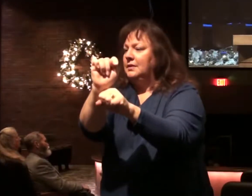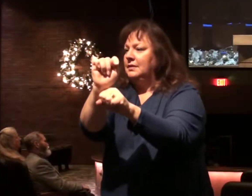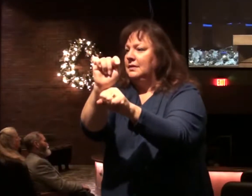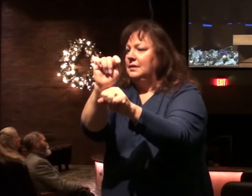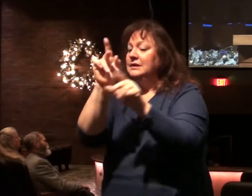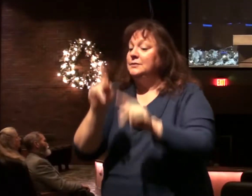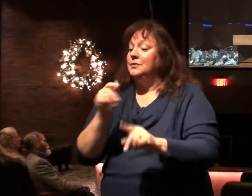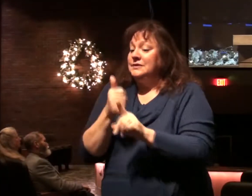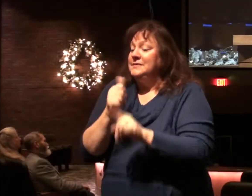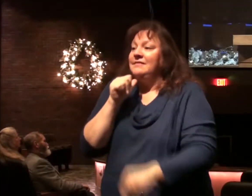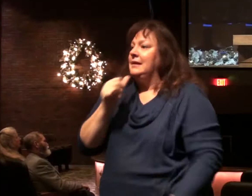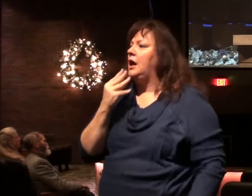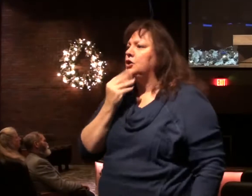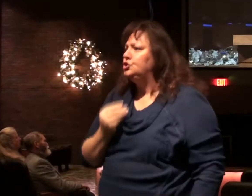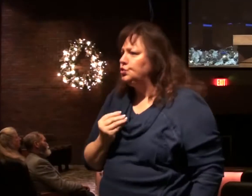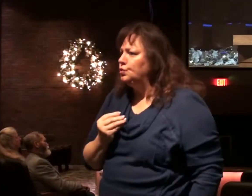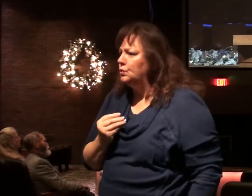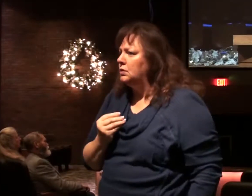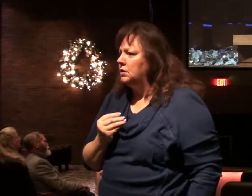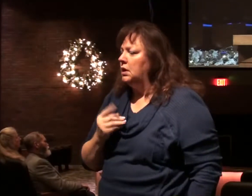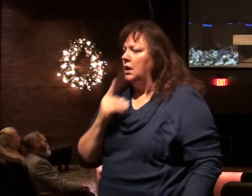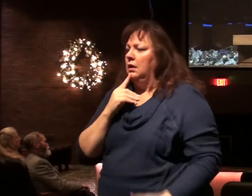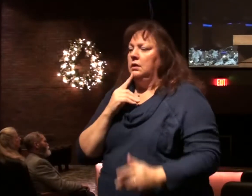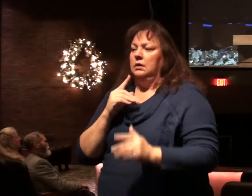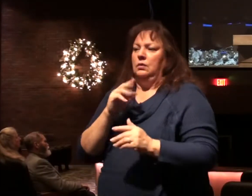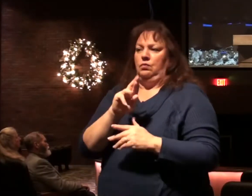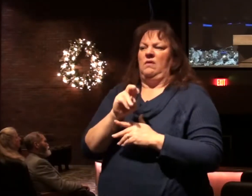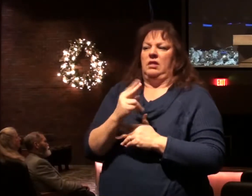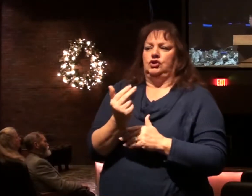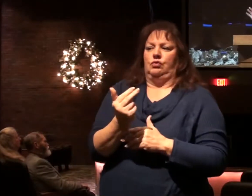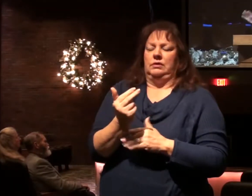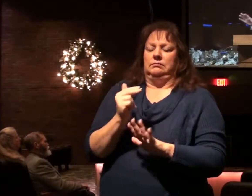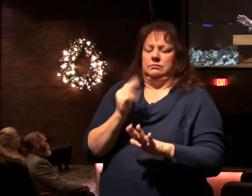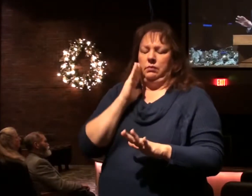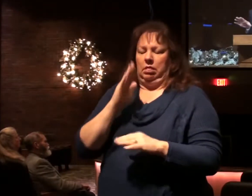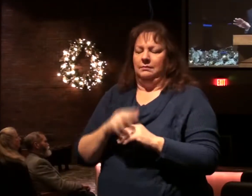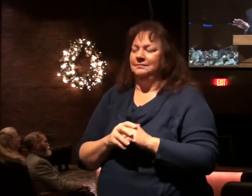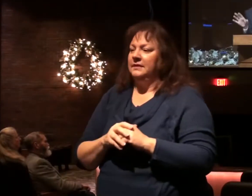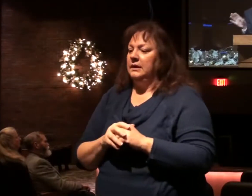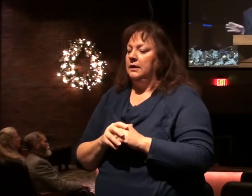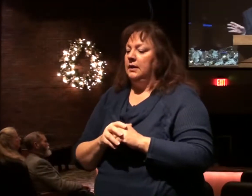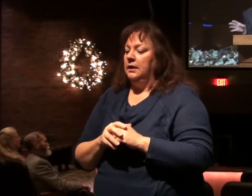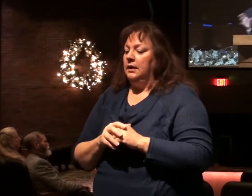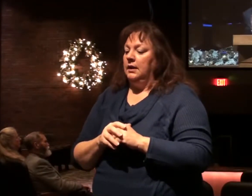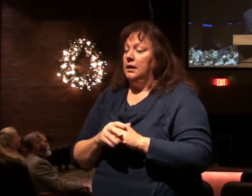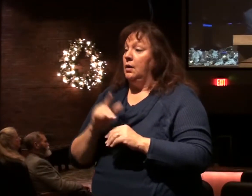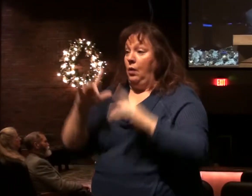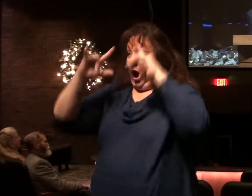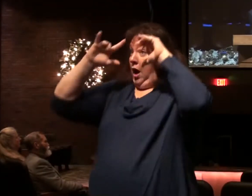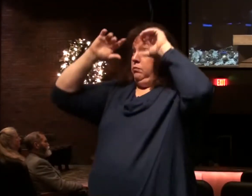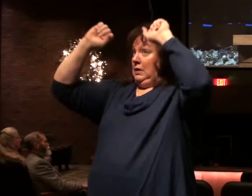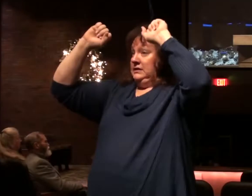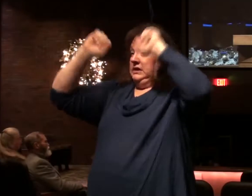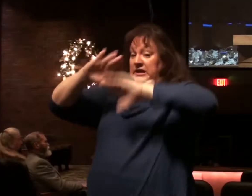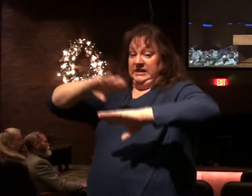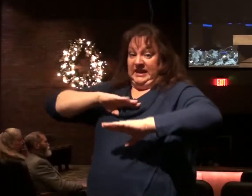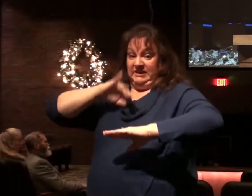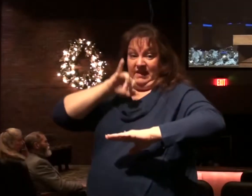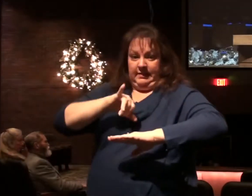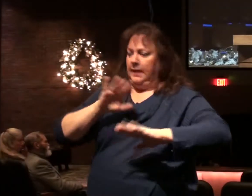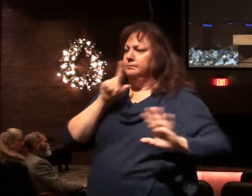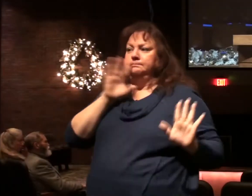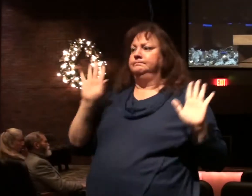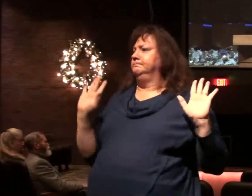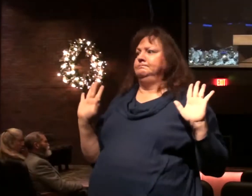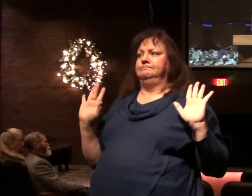non-Jew. We'll talk more about that again in chapter 13. I'm not saying this action by the president fulfills that,